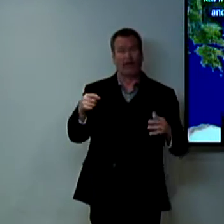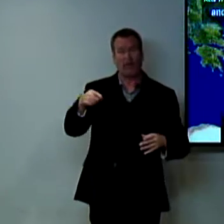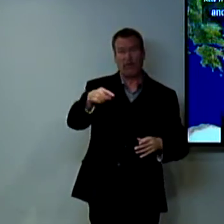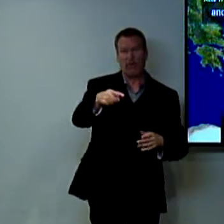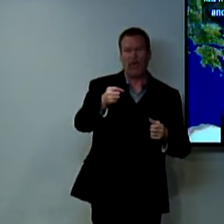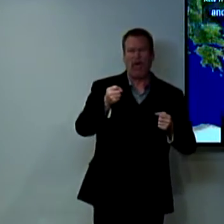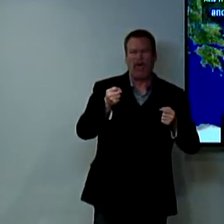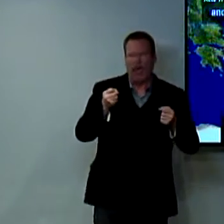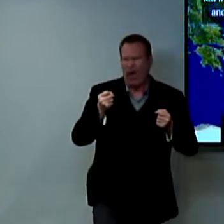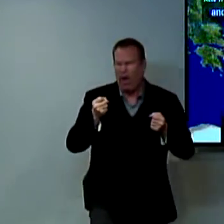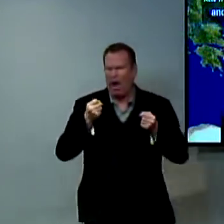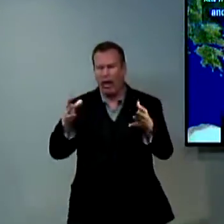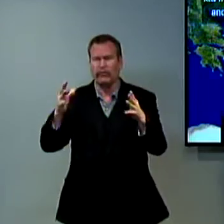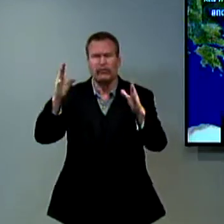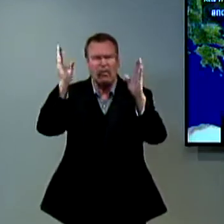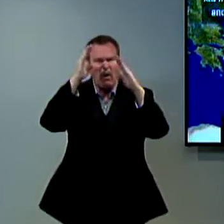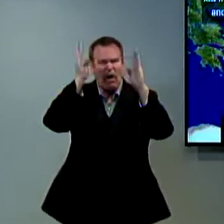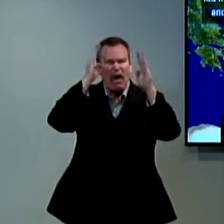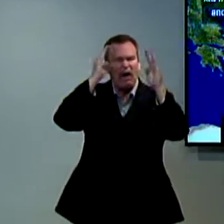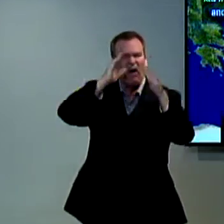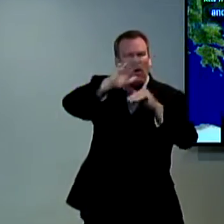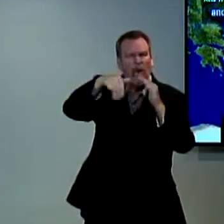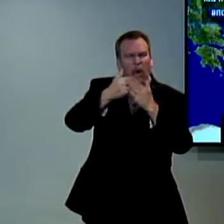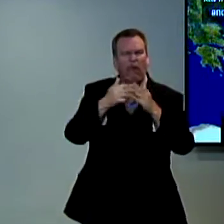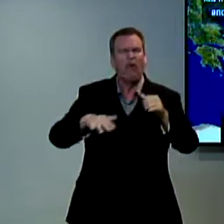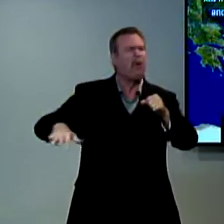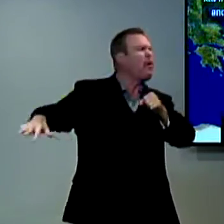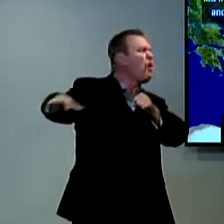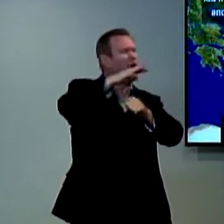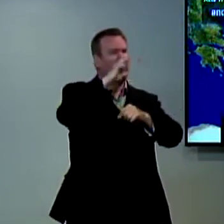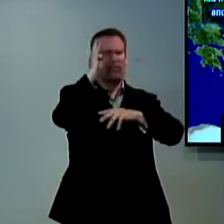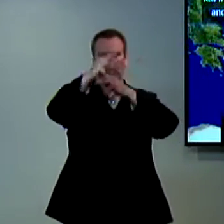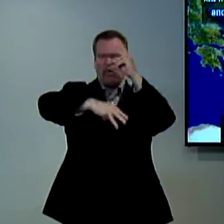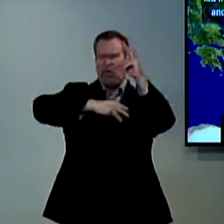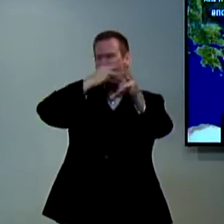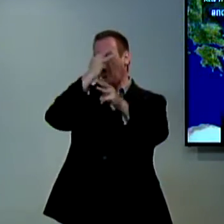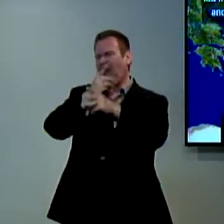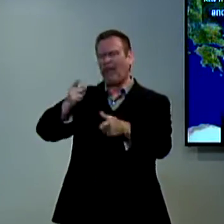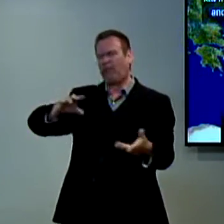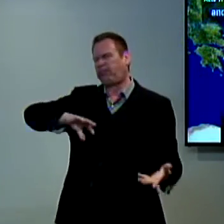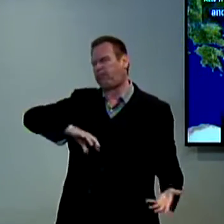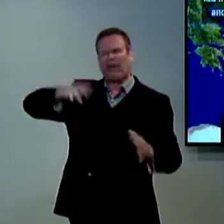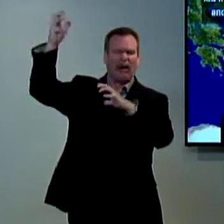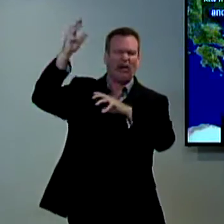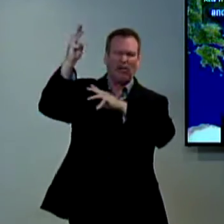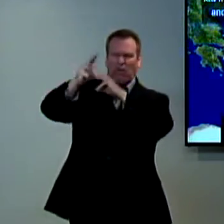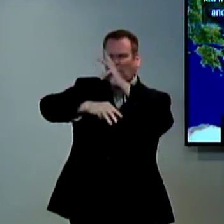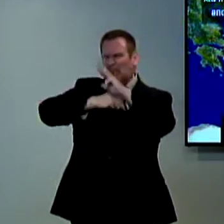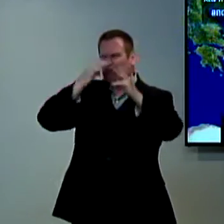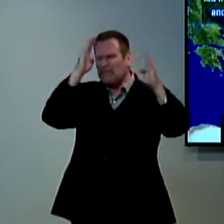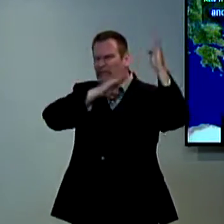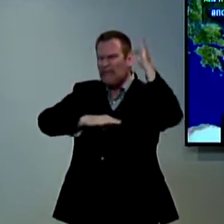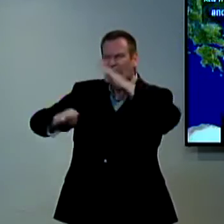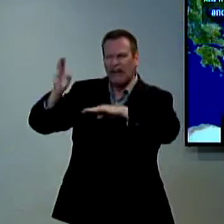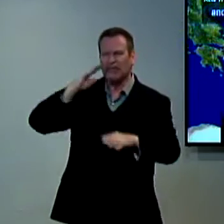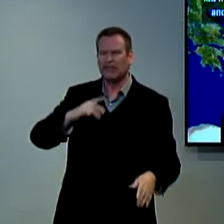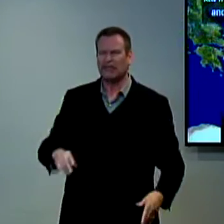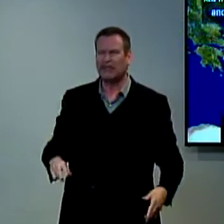saying these men have caused trouble all over the world they have caused